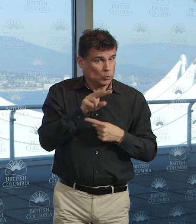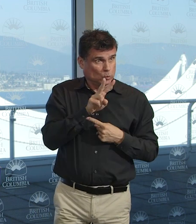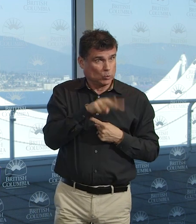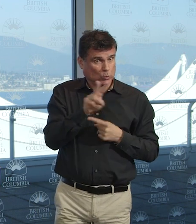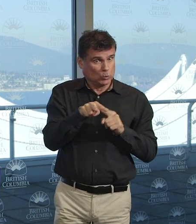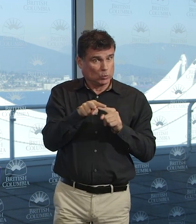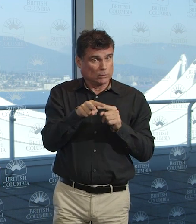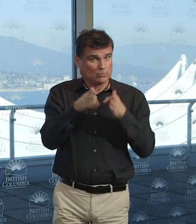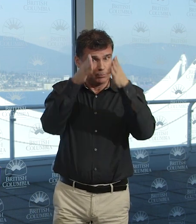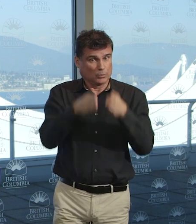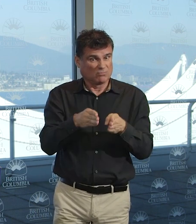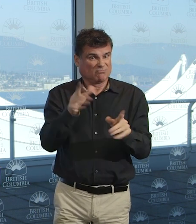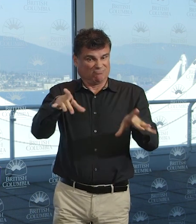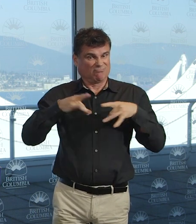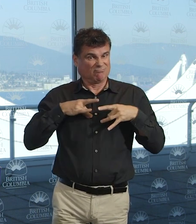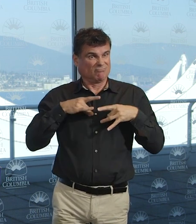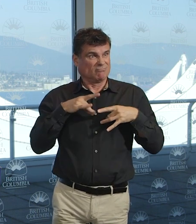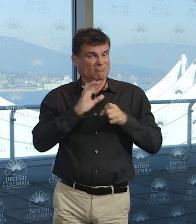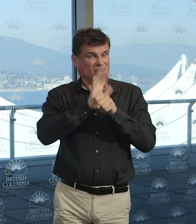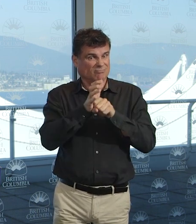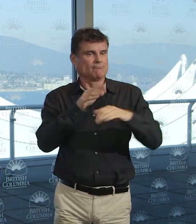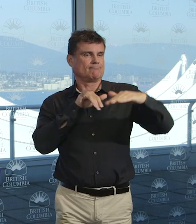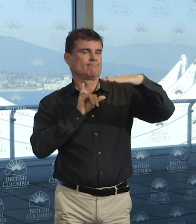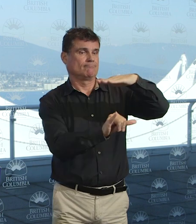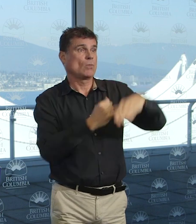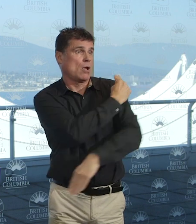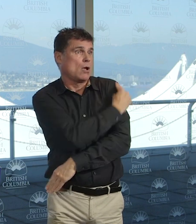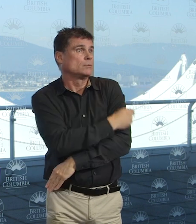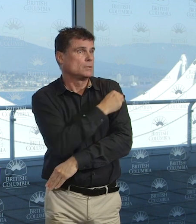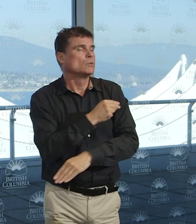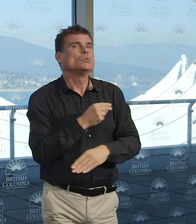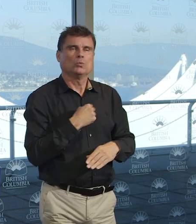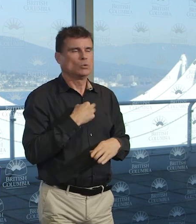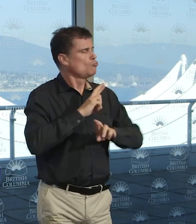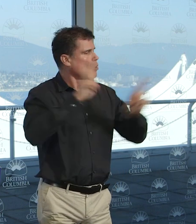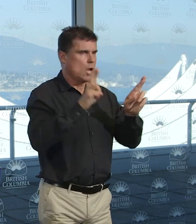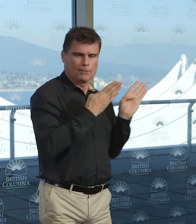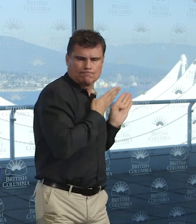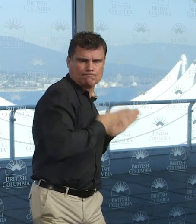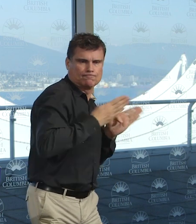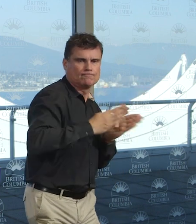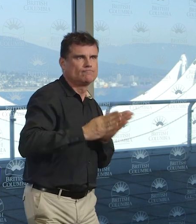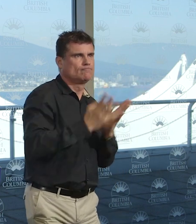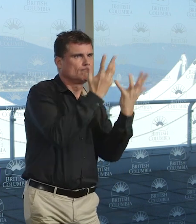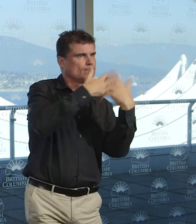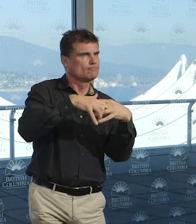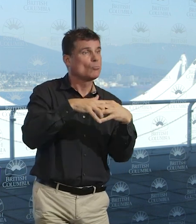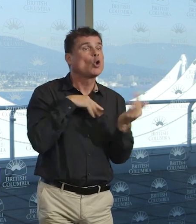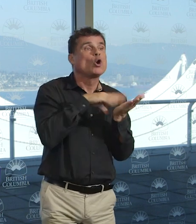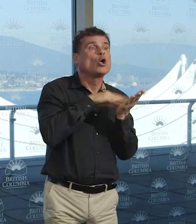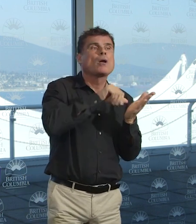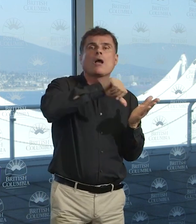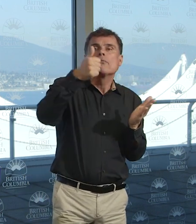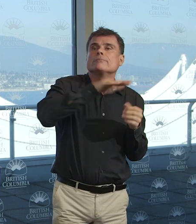context, this preparedness is not what happened in other jurisdictions. And this shows how much we've learned from other jurisdictions. We've acted. And our